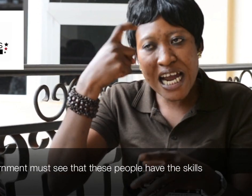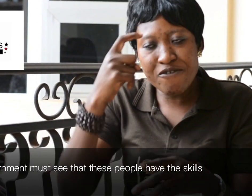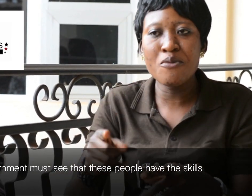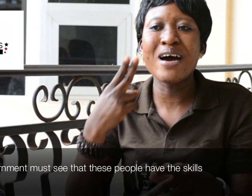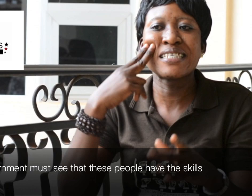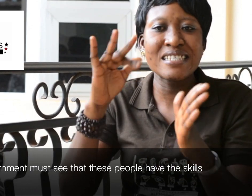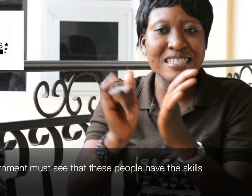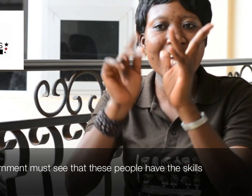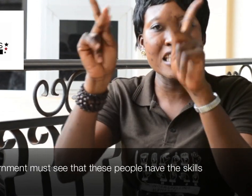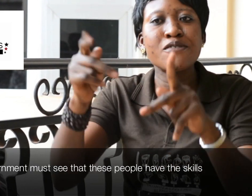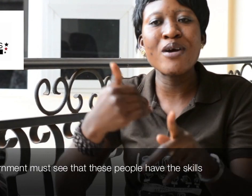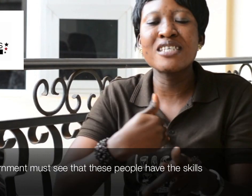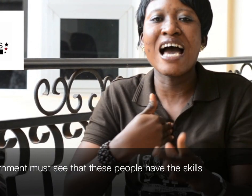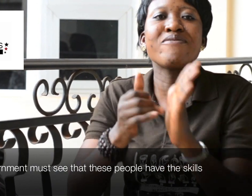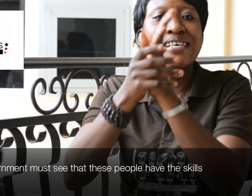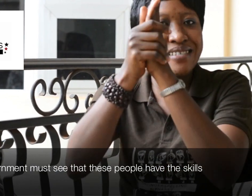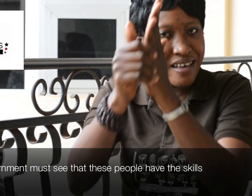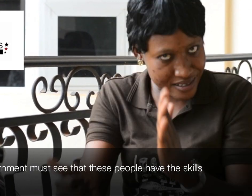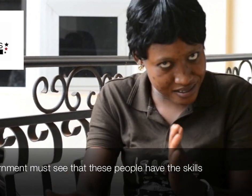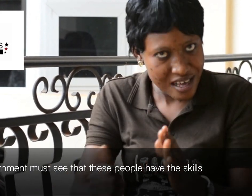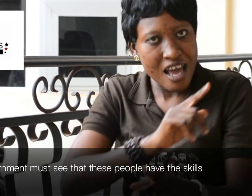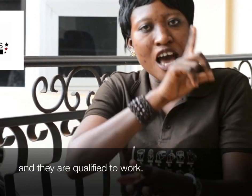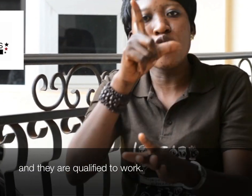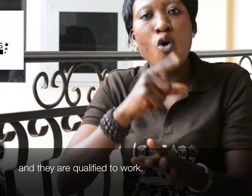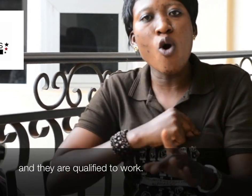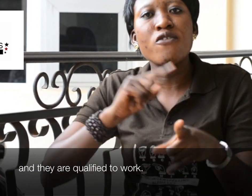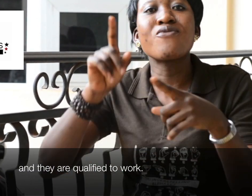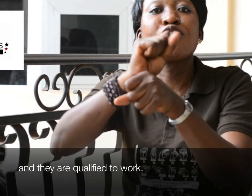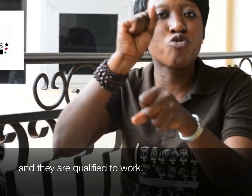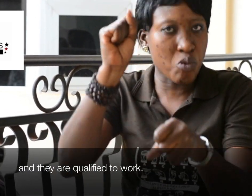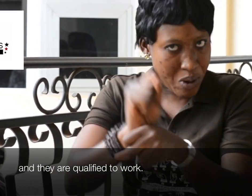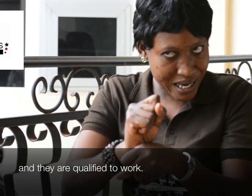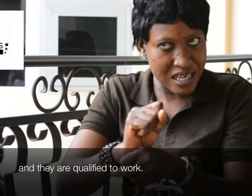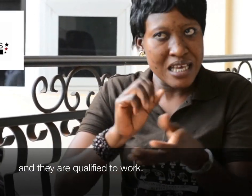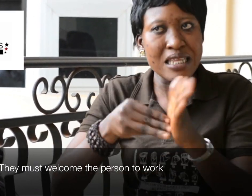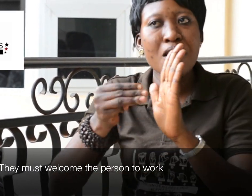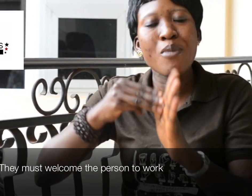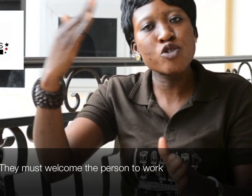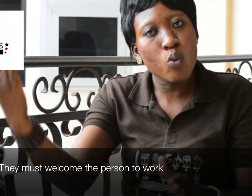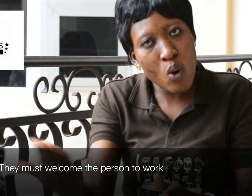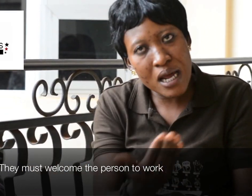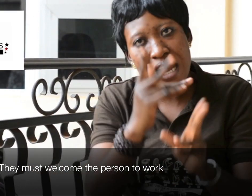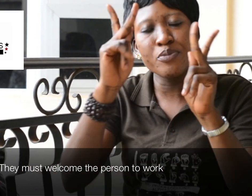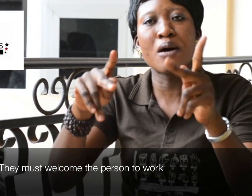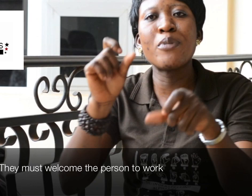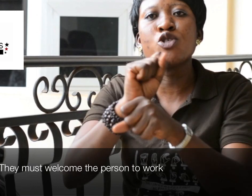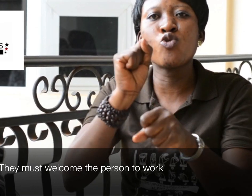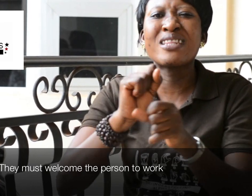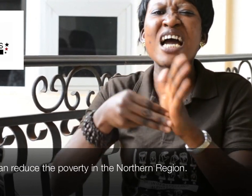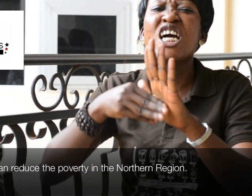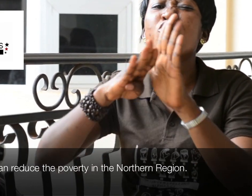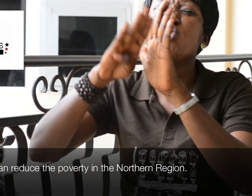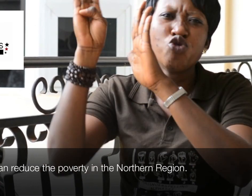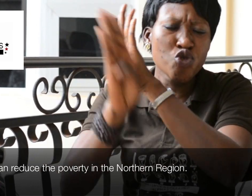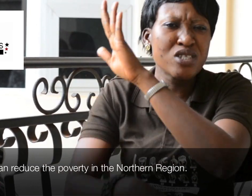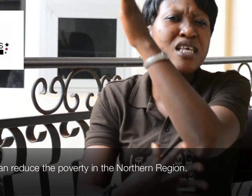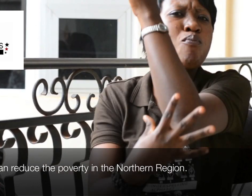must welcome the people that can reduce the